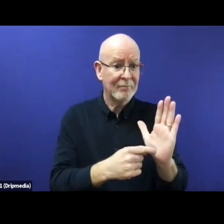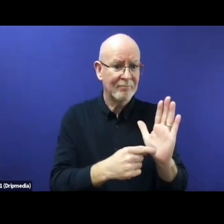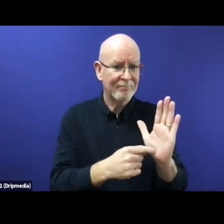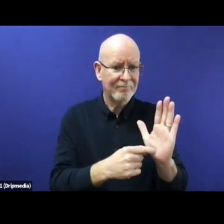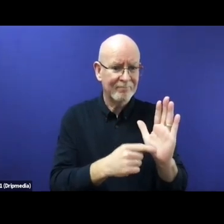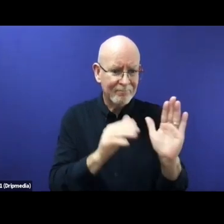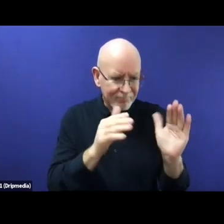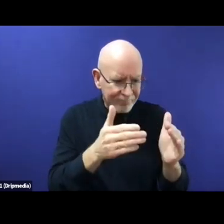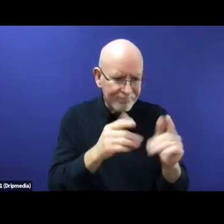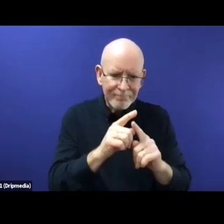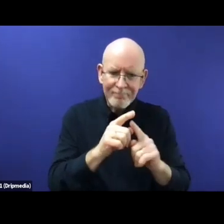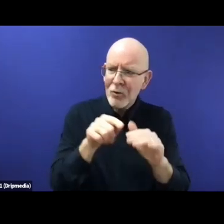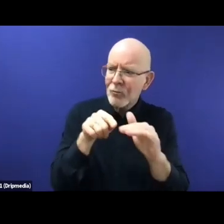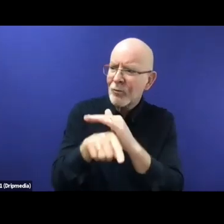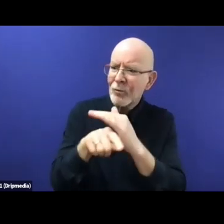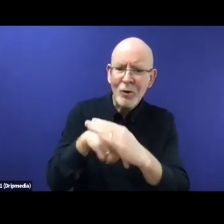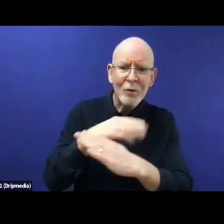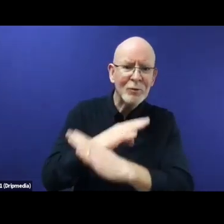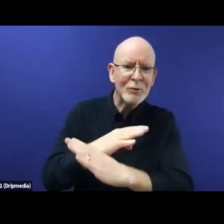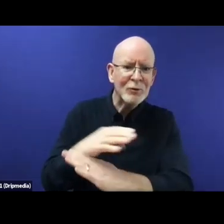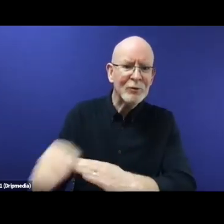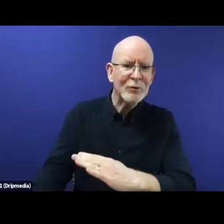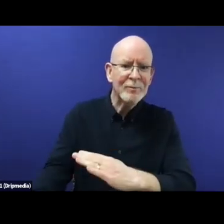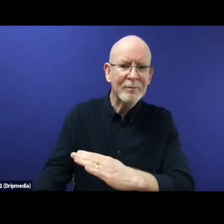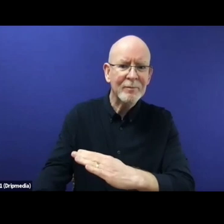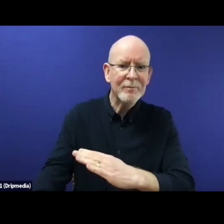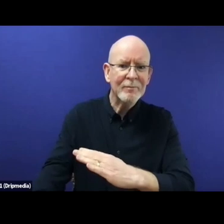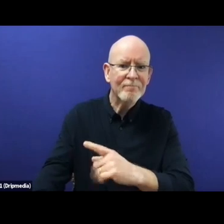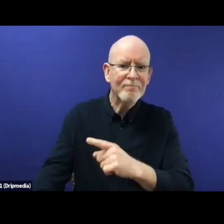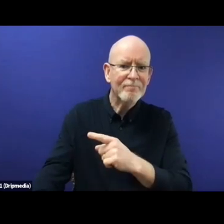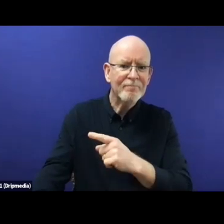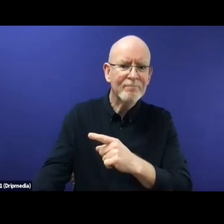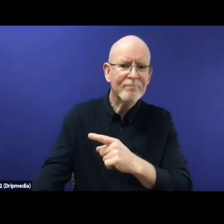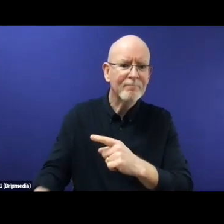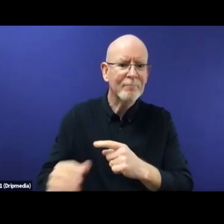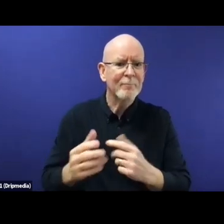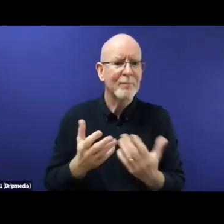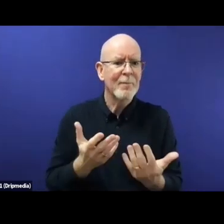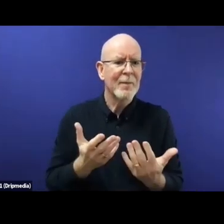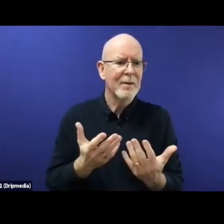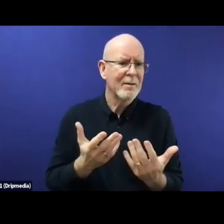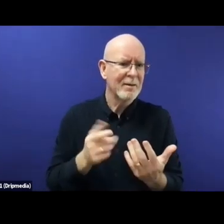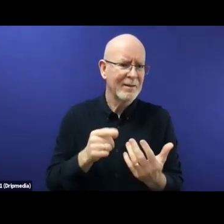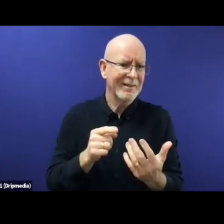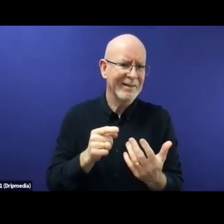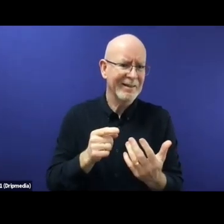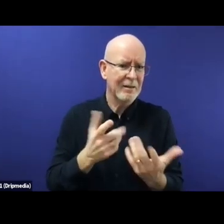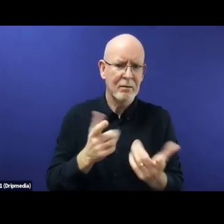asylum and outside? So I think that what's happening in Europe, within our now